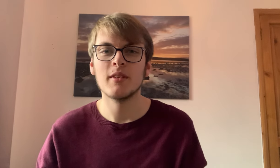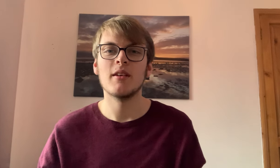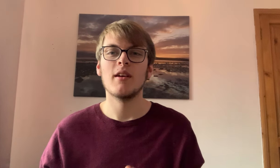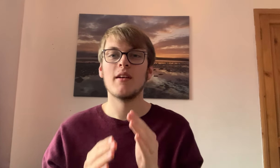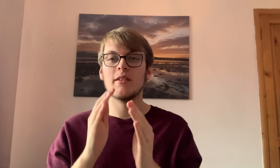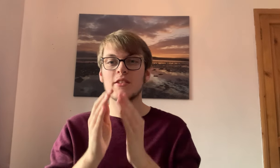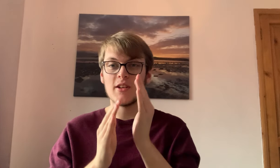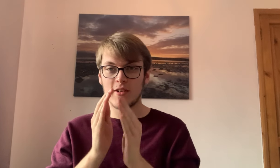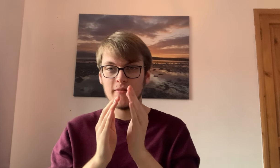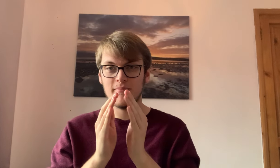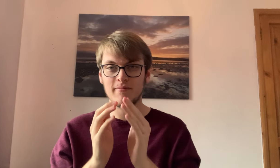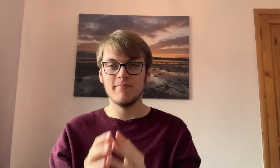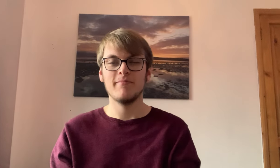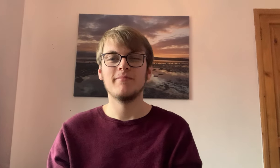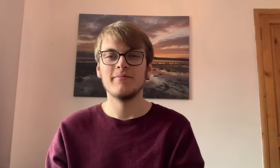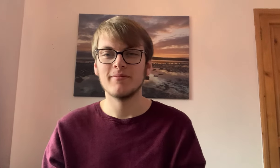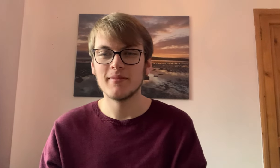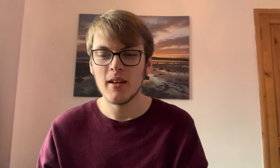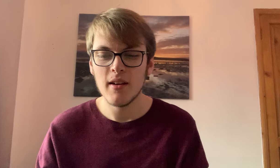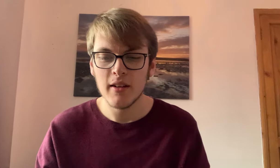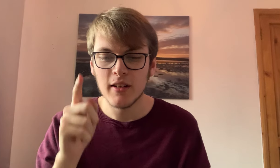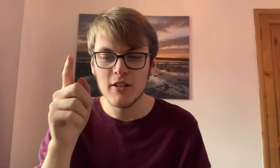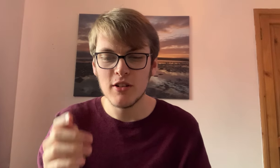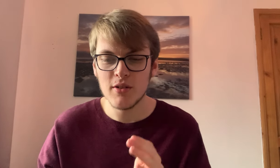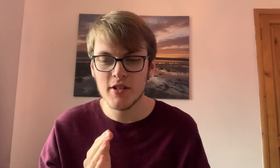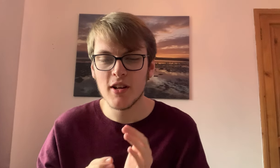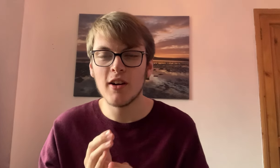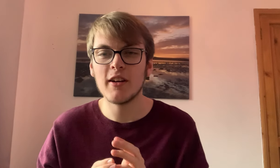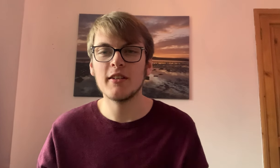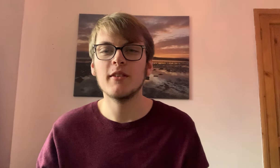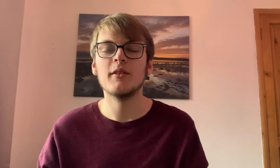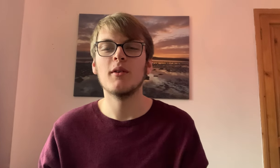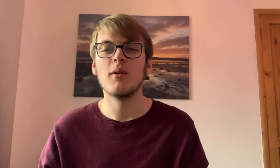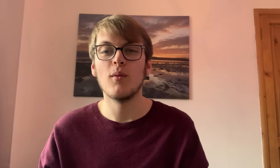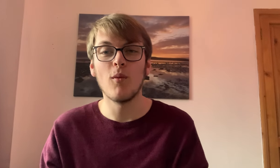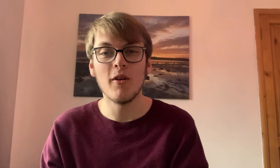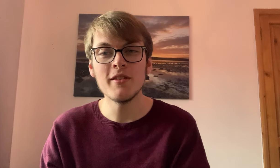Sign. Can you sign wand?